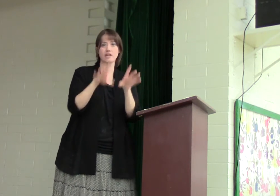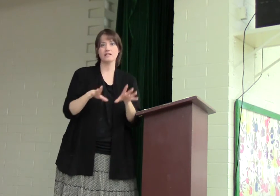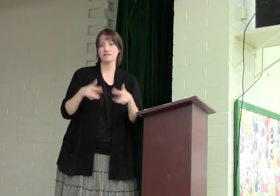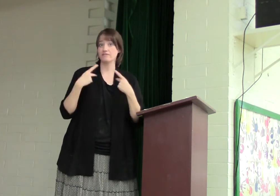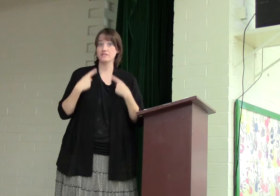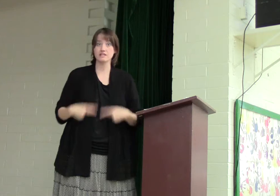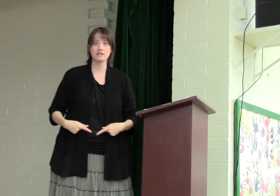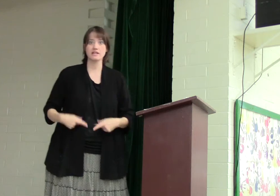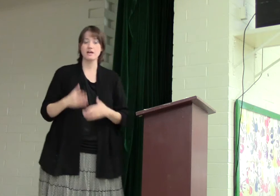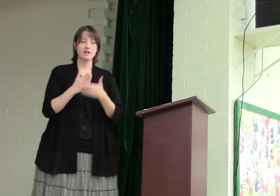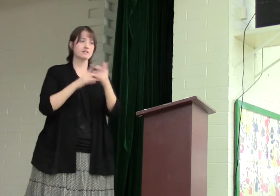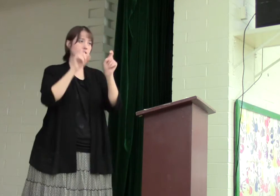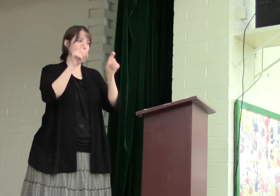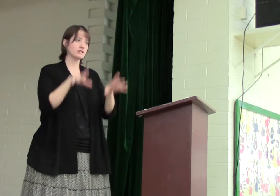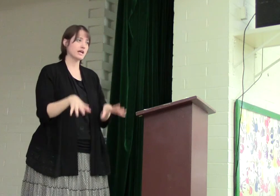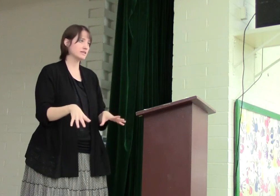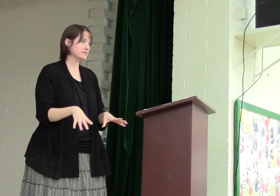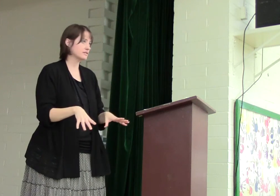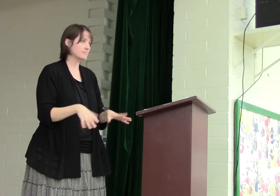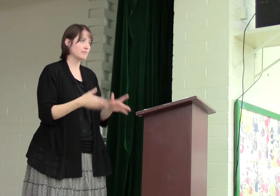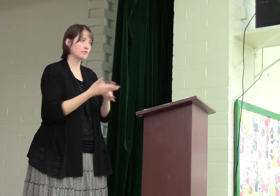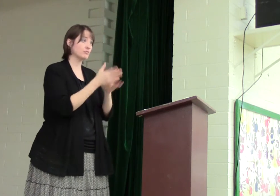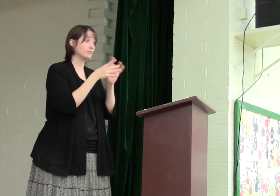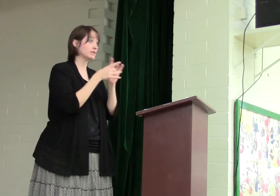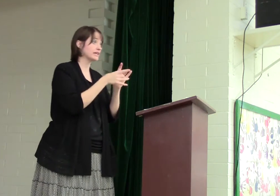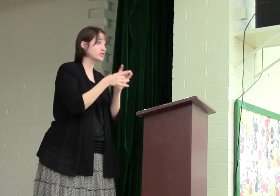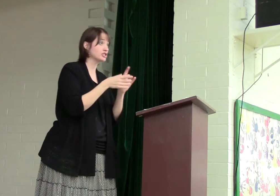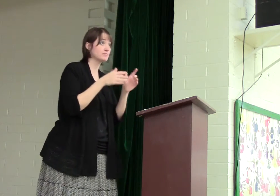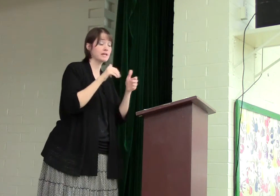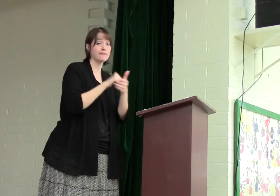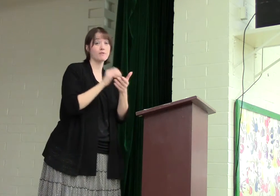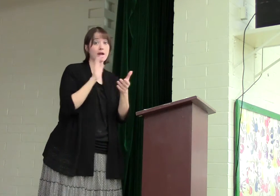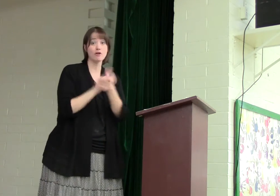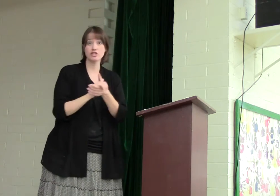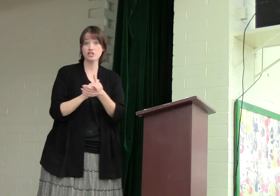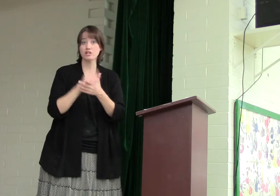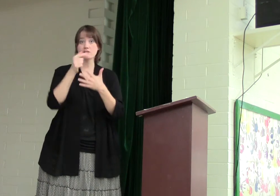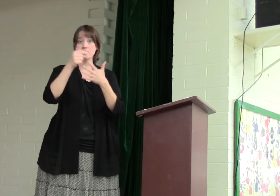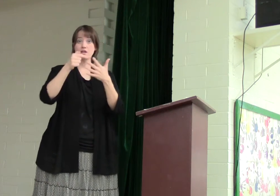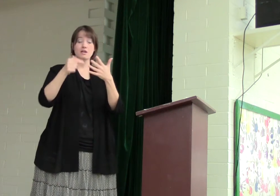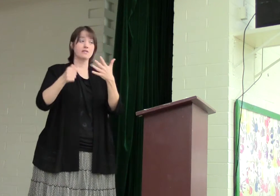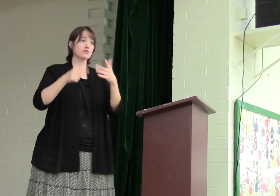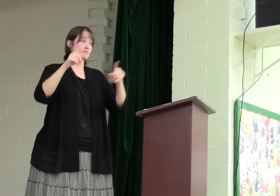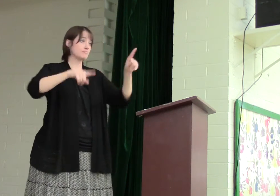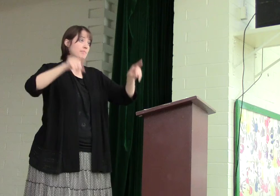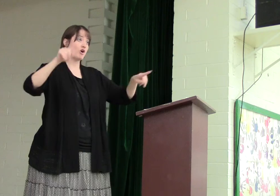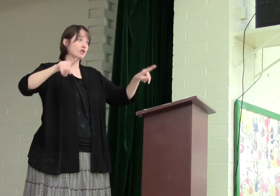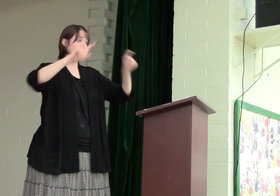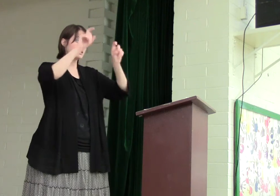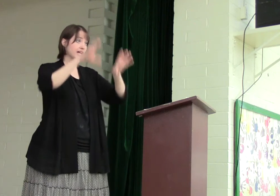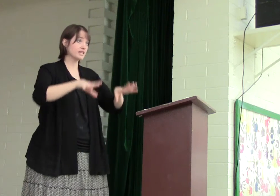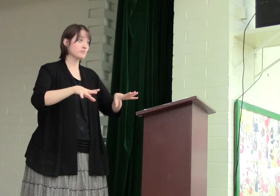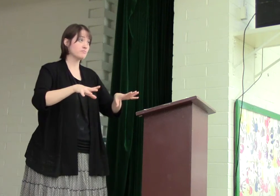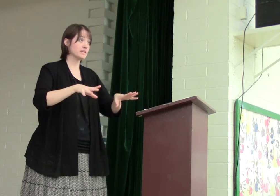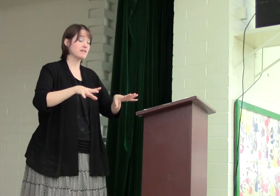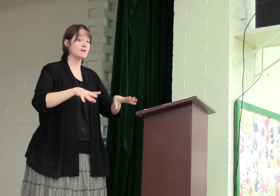tested physically. Some are tested maybe through their relationships, in their marriages. There's maybe all different tests we've been given.